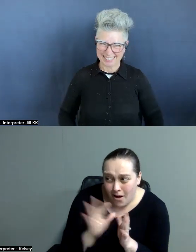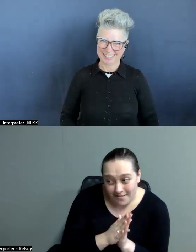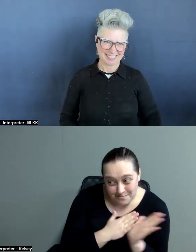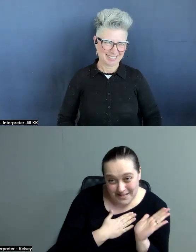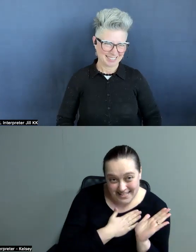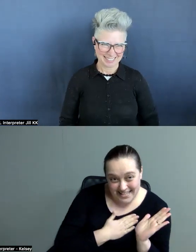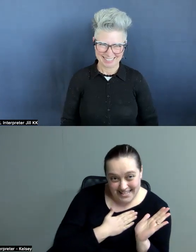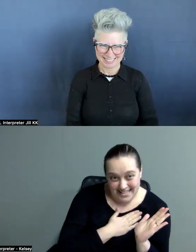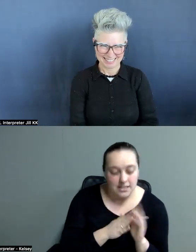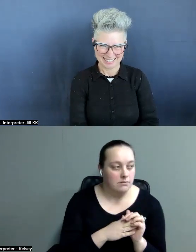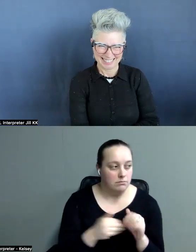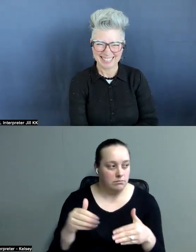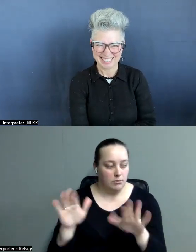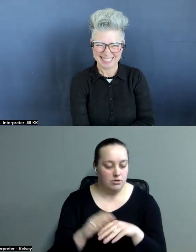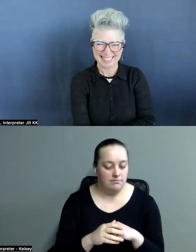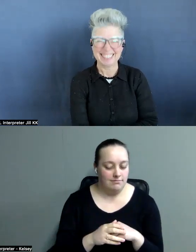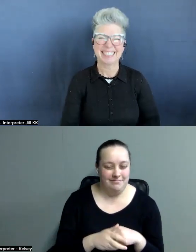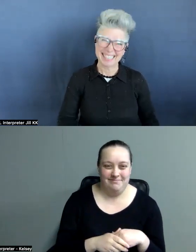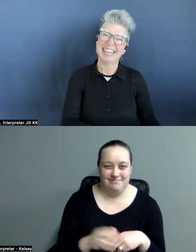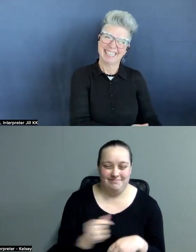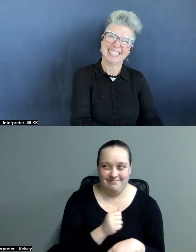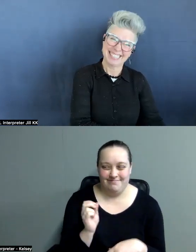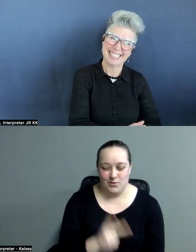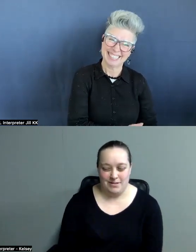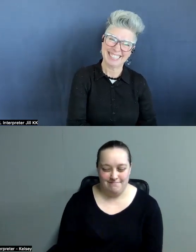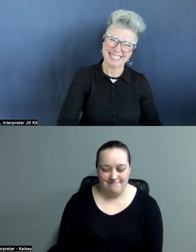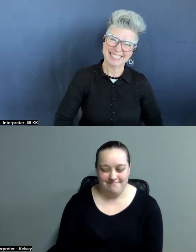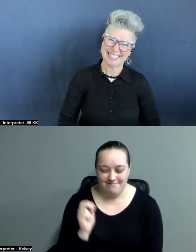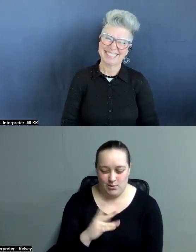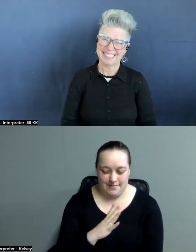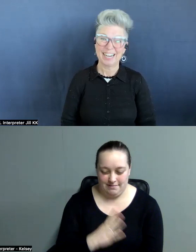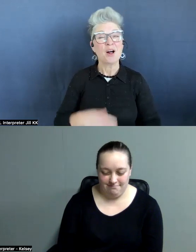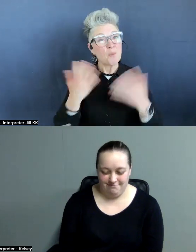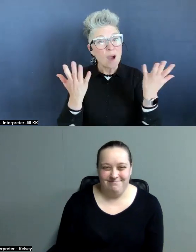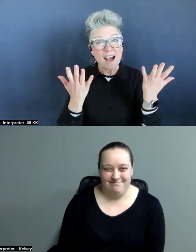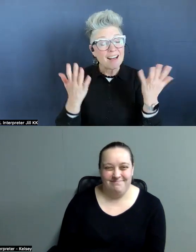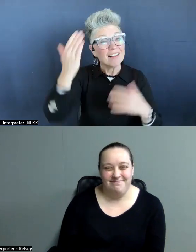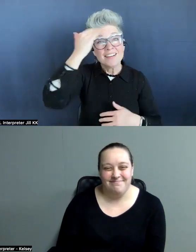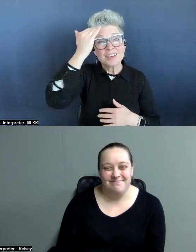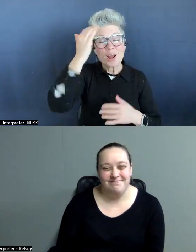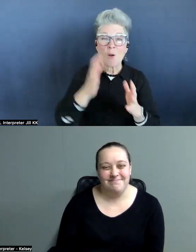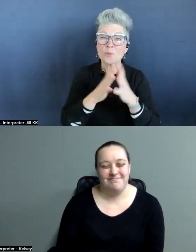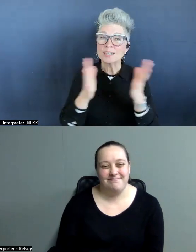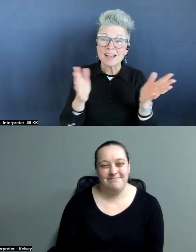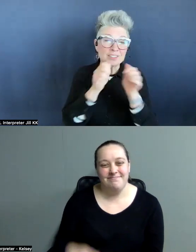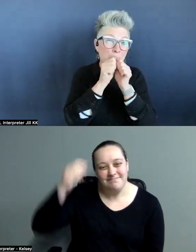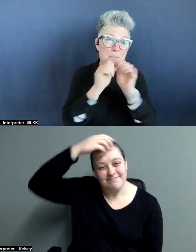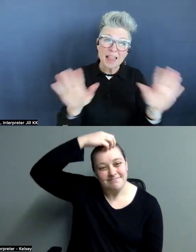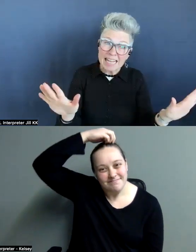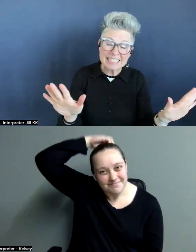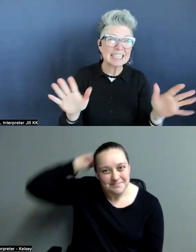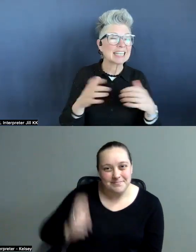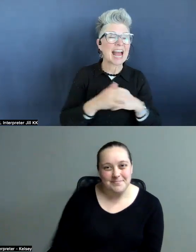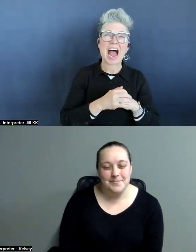You know, it was such a blessing. It